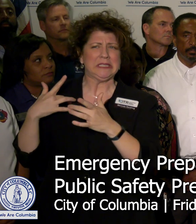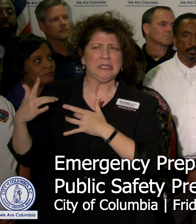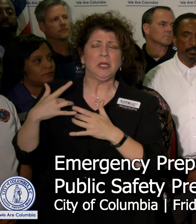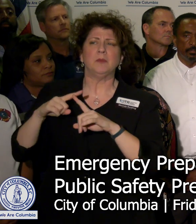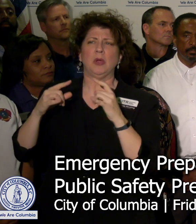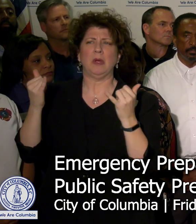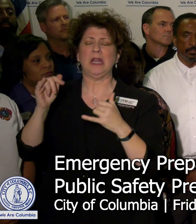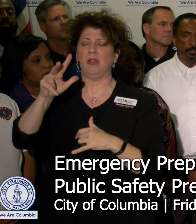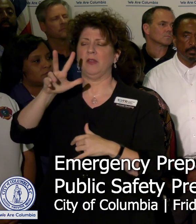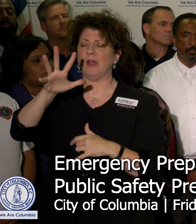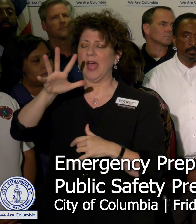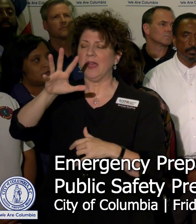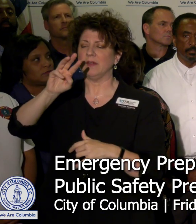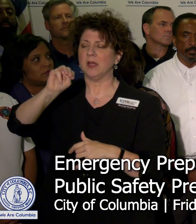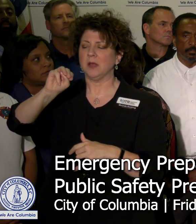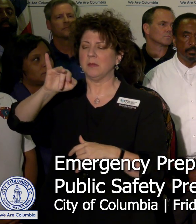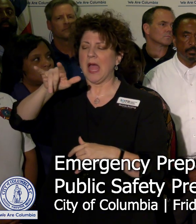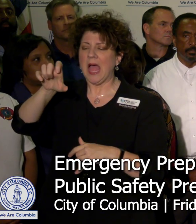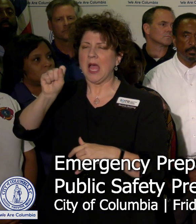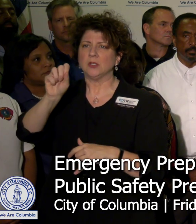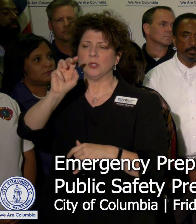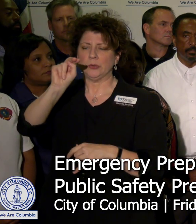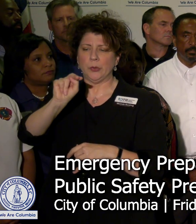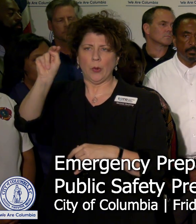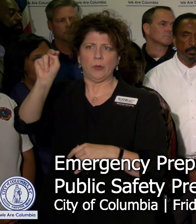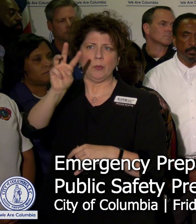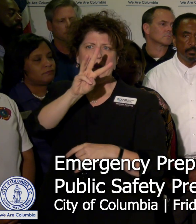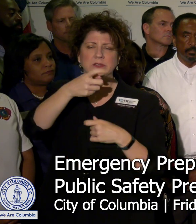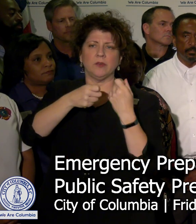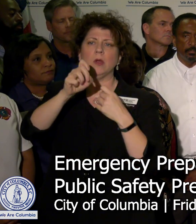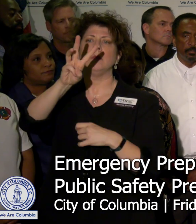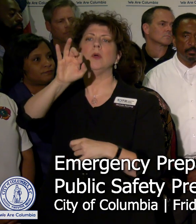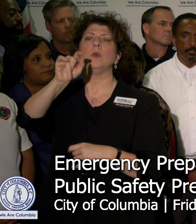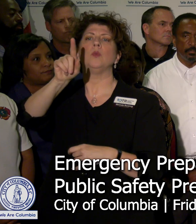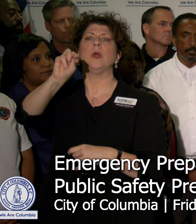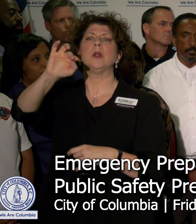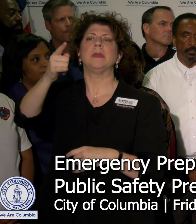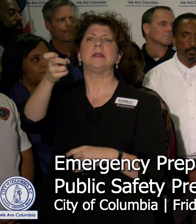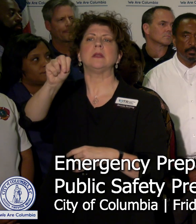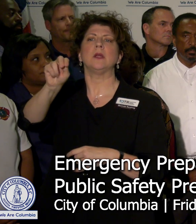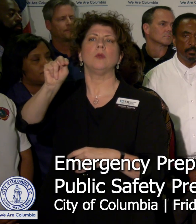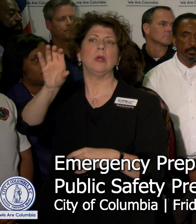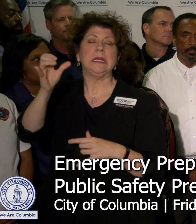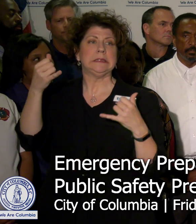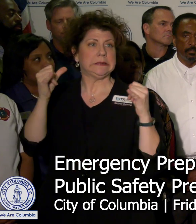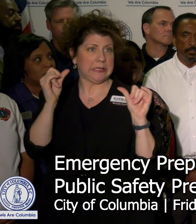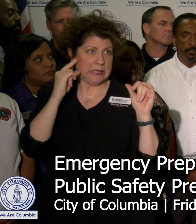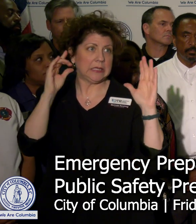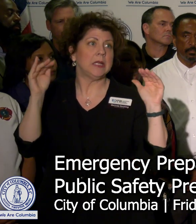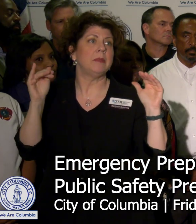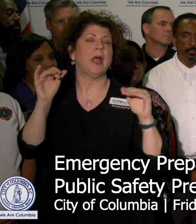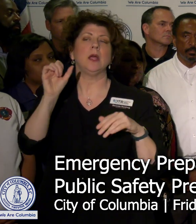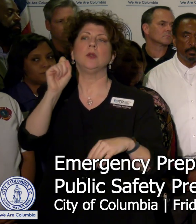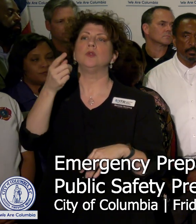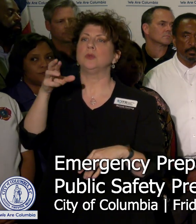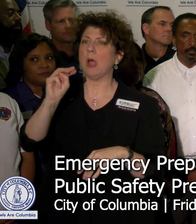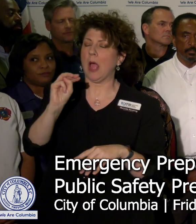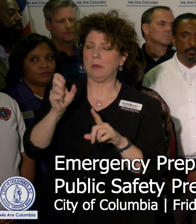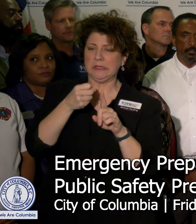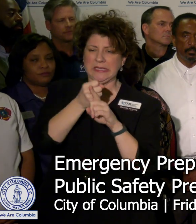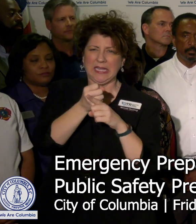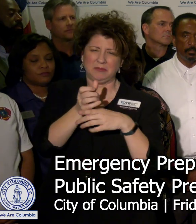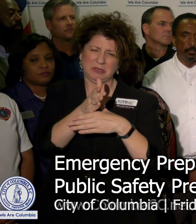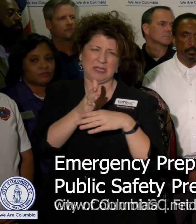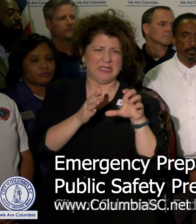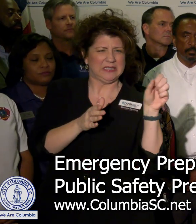southwest of Wilmington, North Carolina. We still expect the storm to be here between Saturday